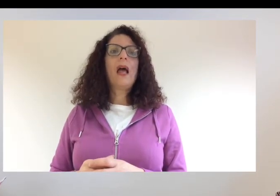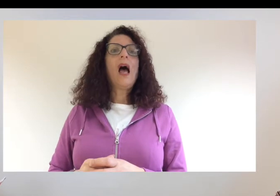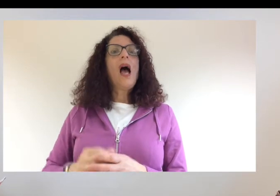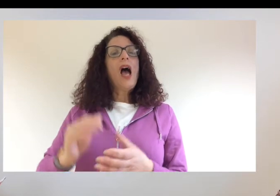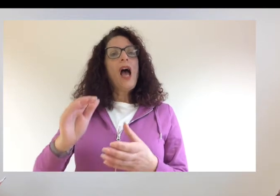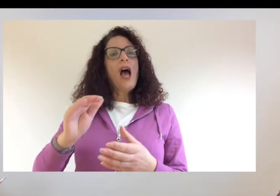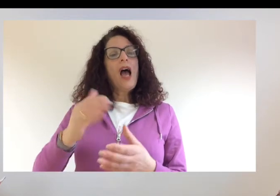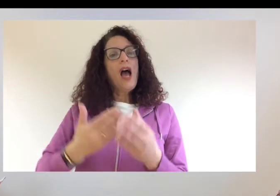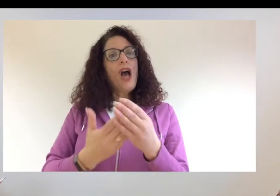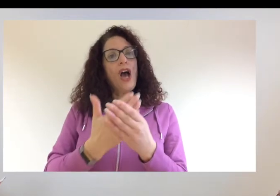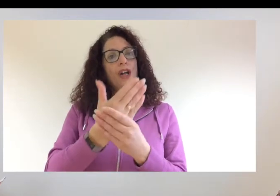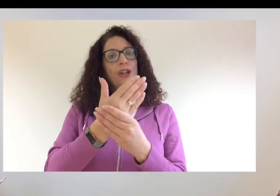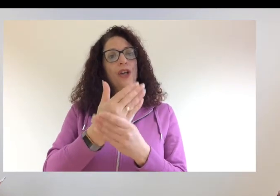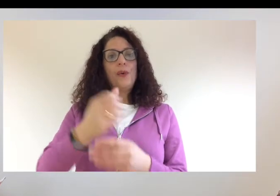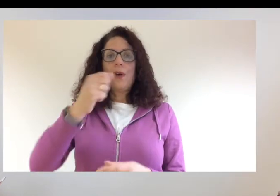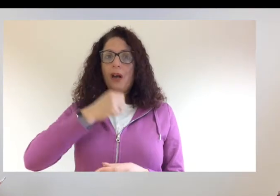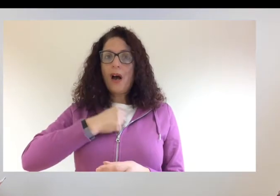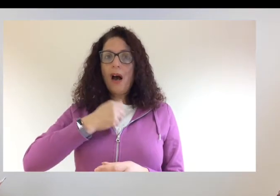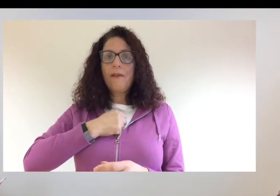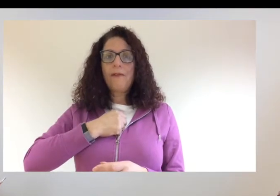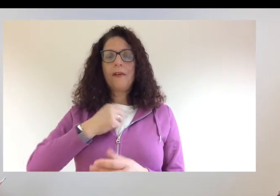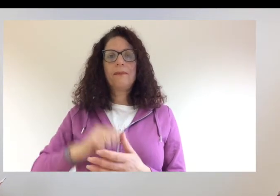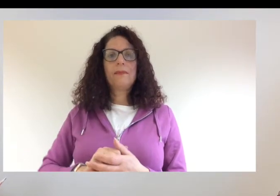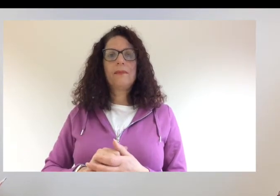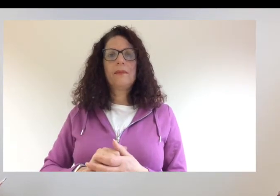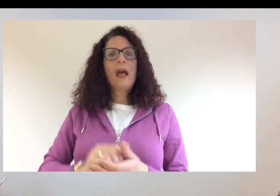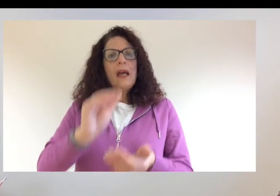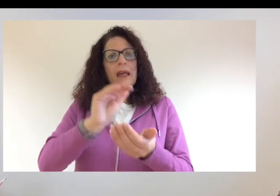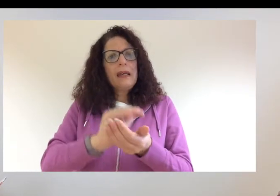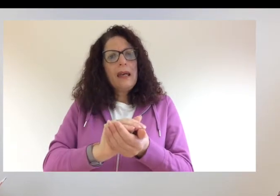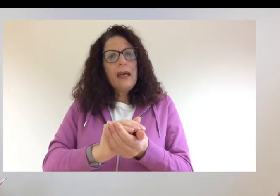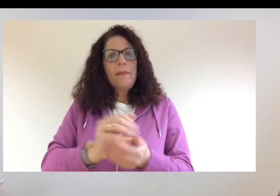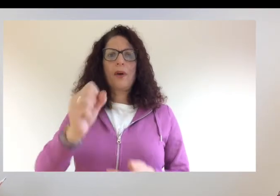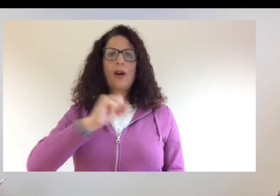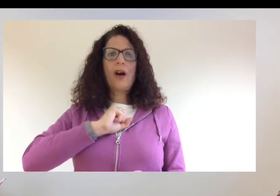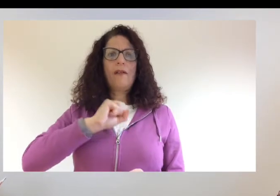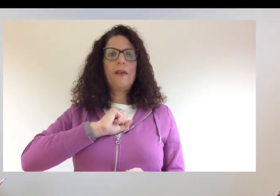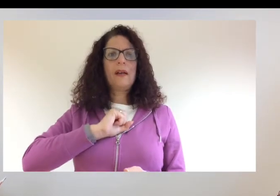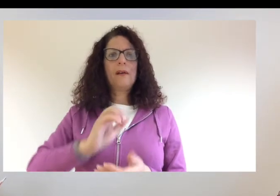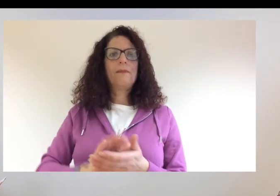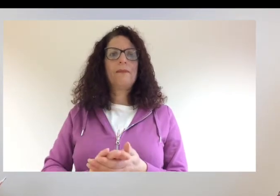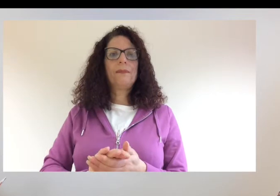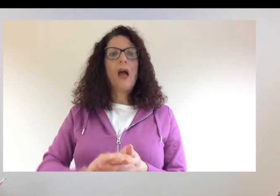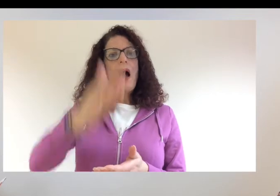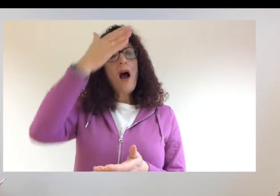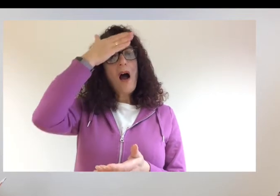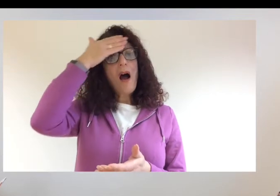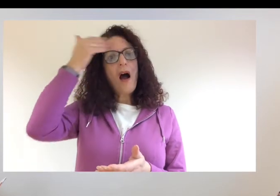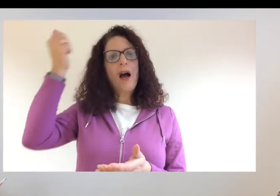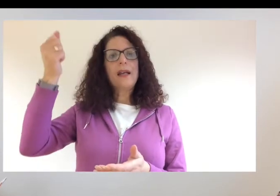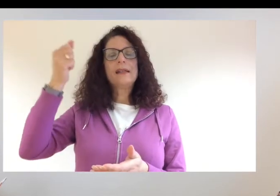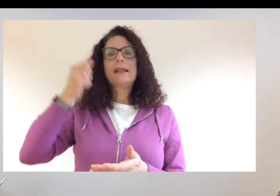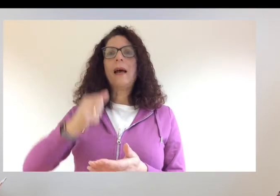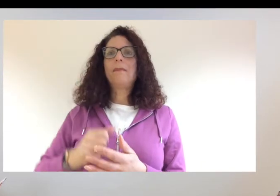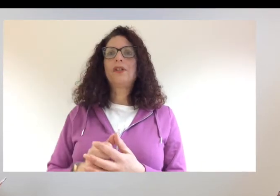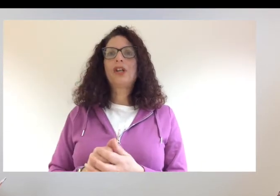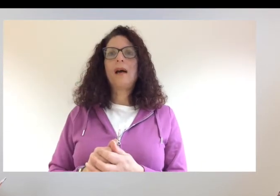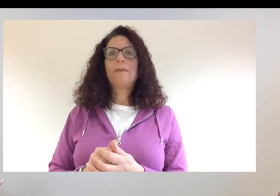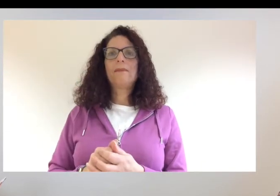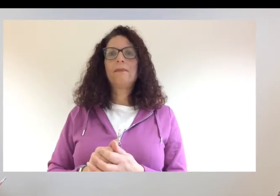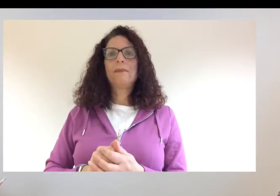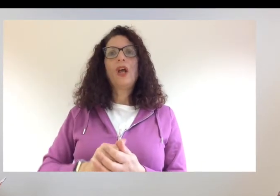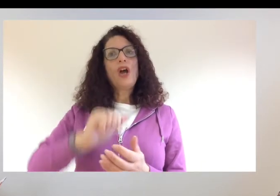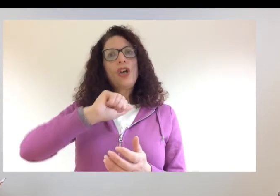A new cough and keep on coughing. A high temperature. Your